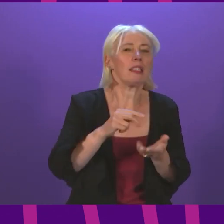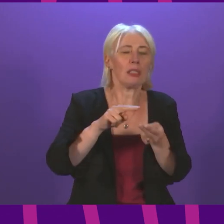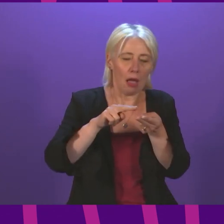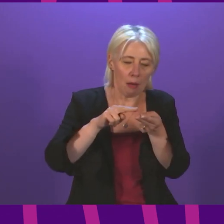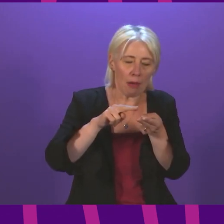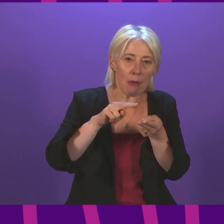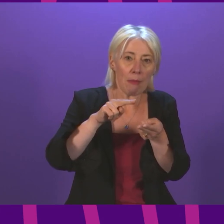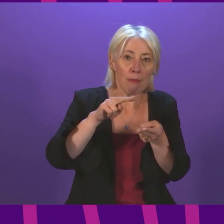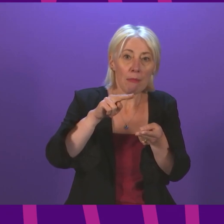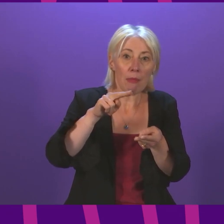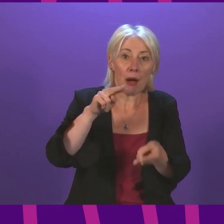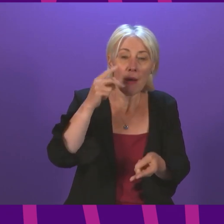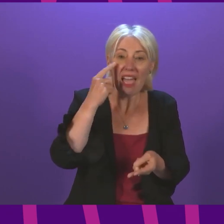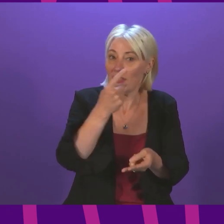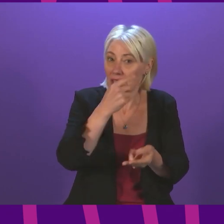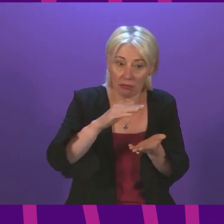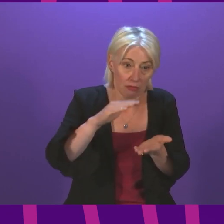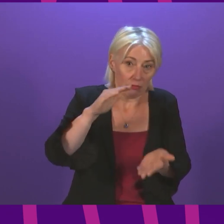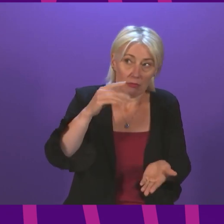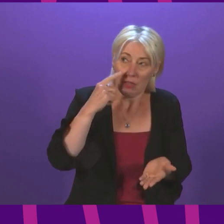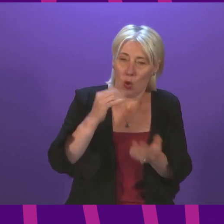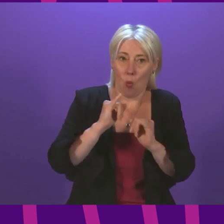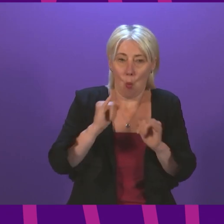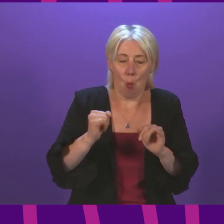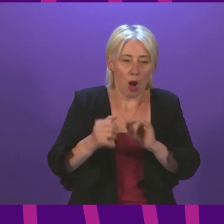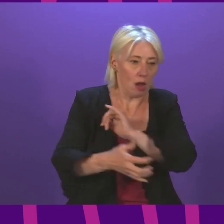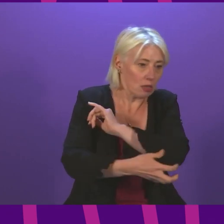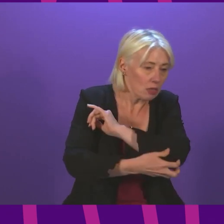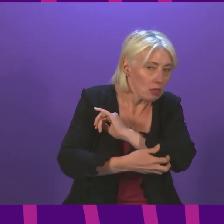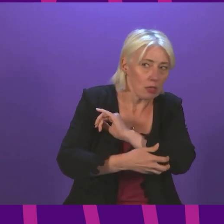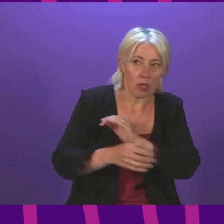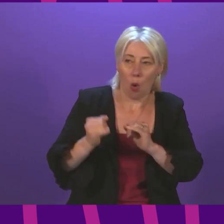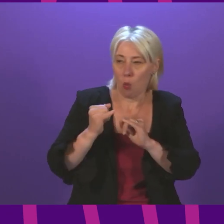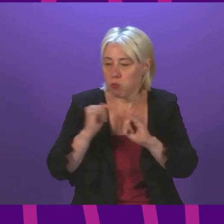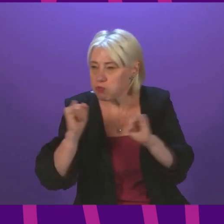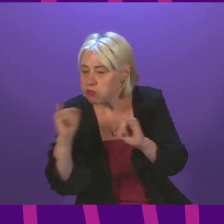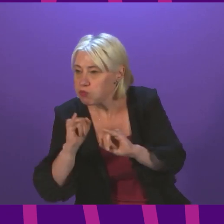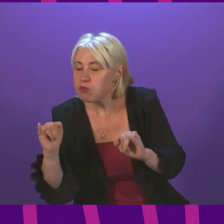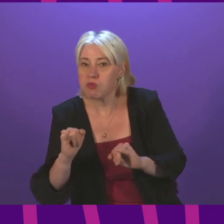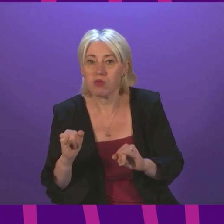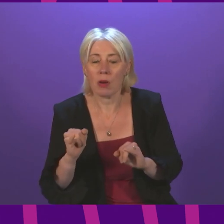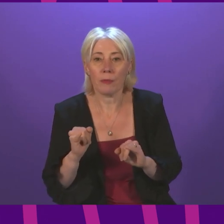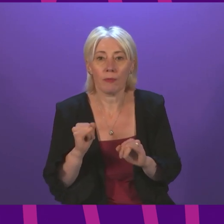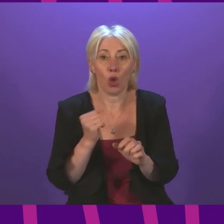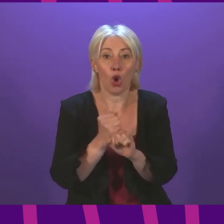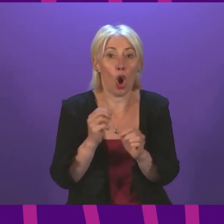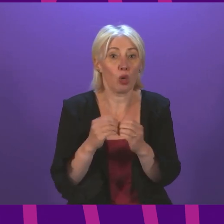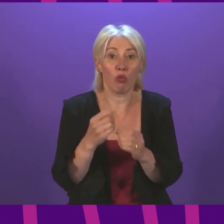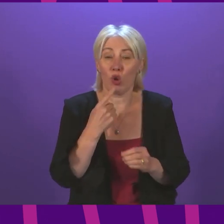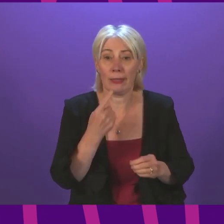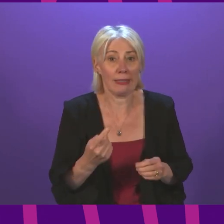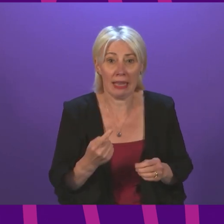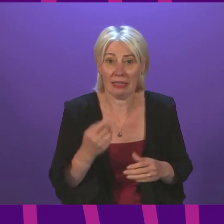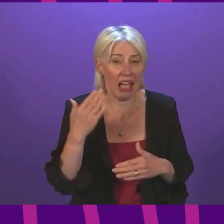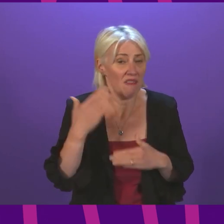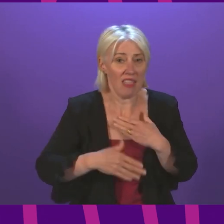month of worsening hardship and continuing crisis. He concluded, I have never seen